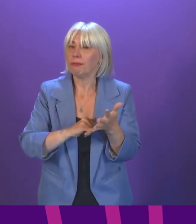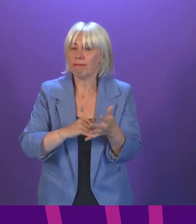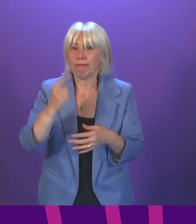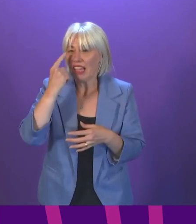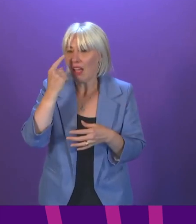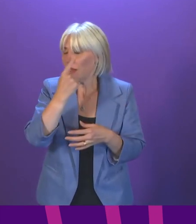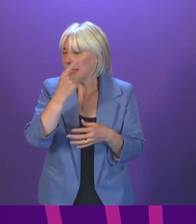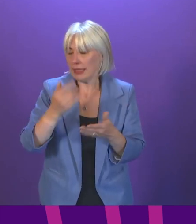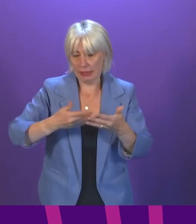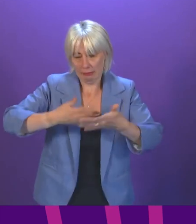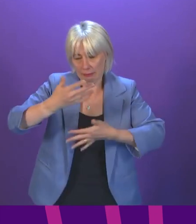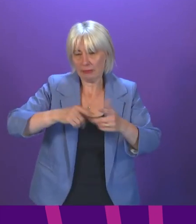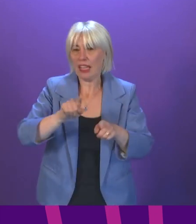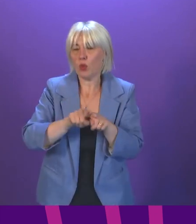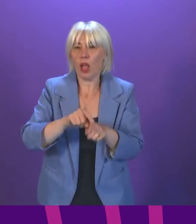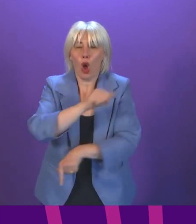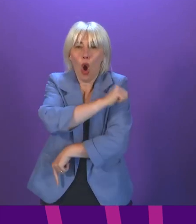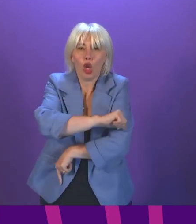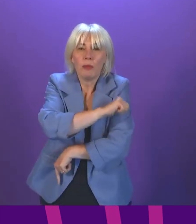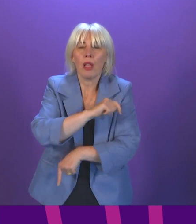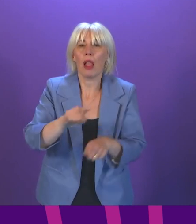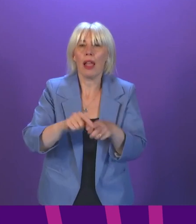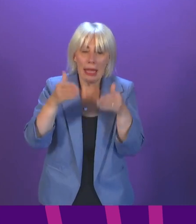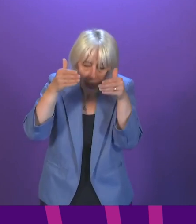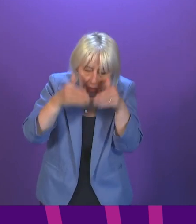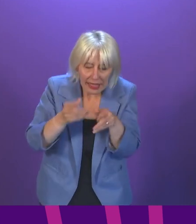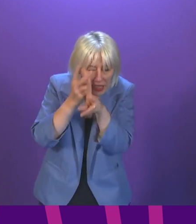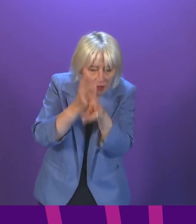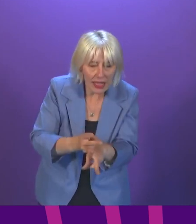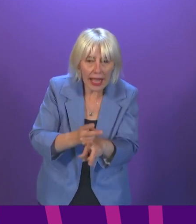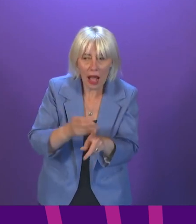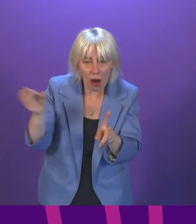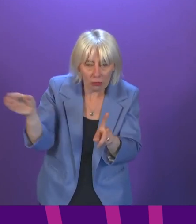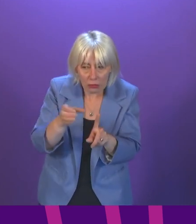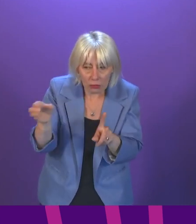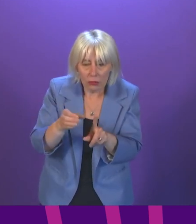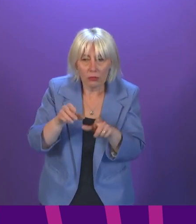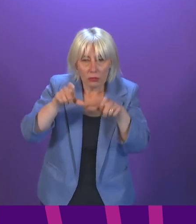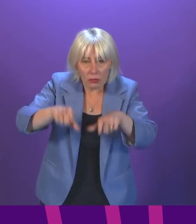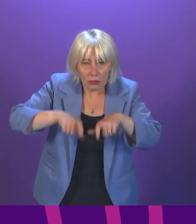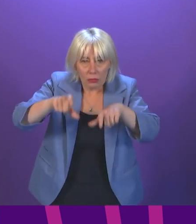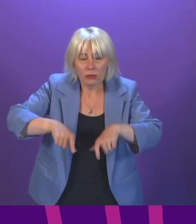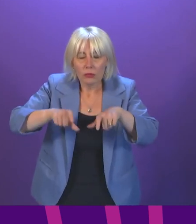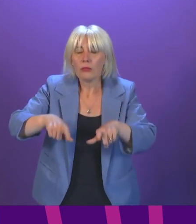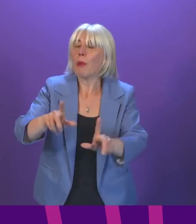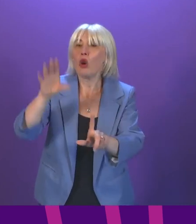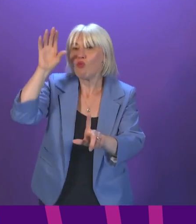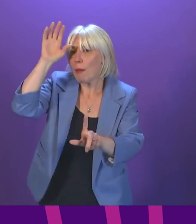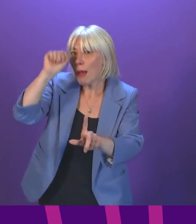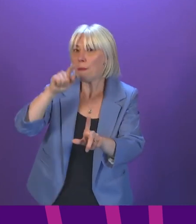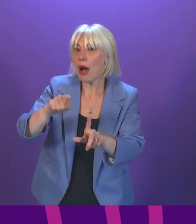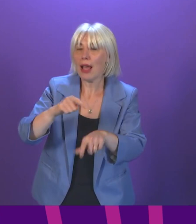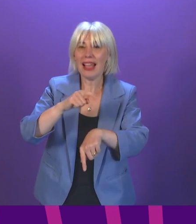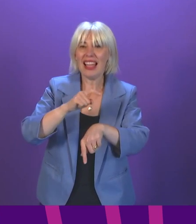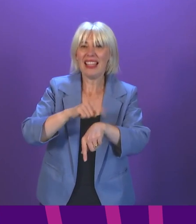in the latest data on hospital and intensive care admissions and occupancy. Though we must remember that there is a